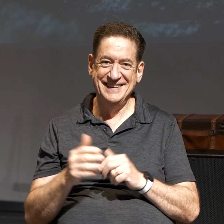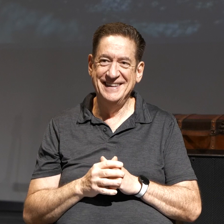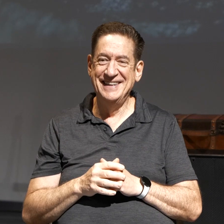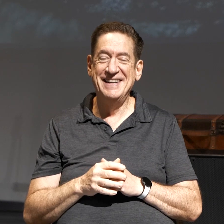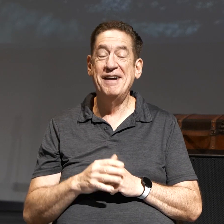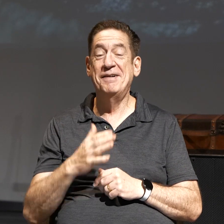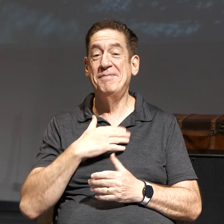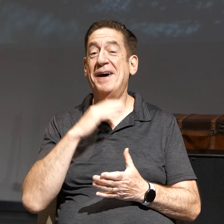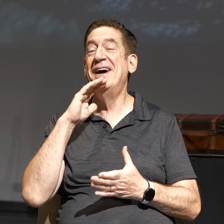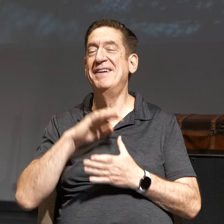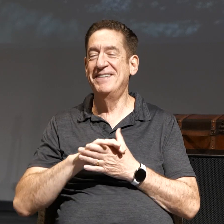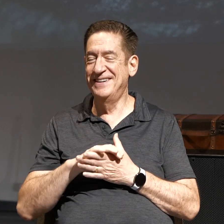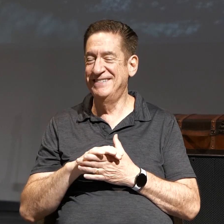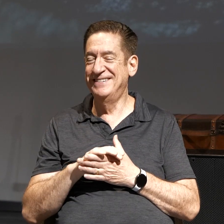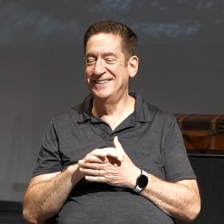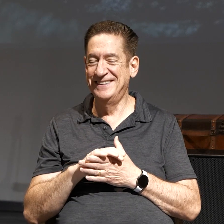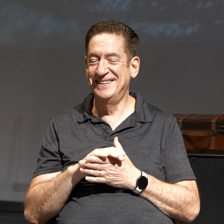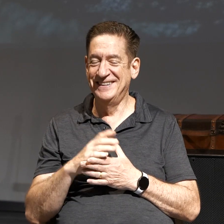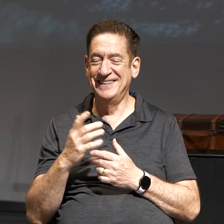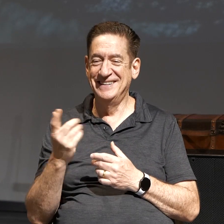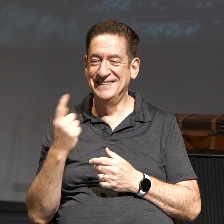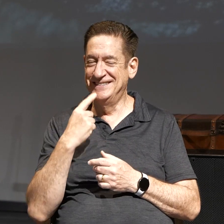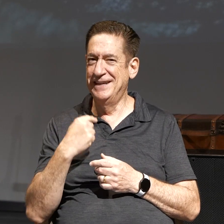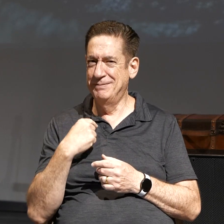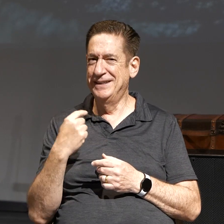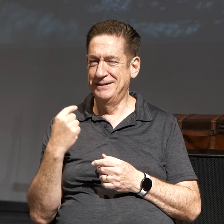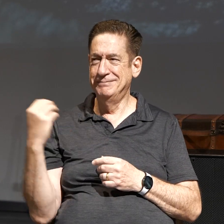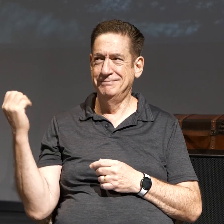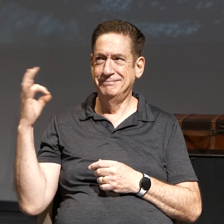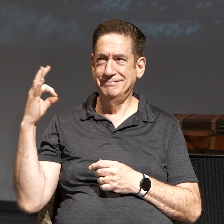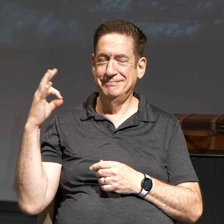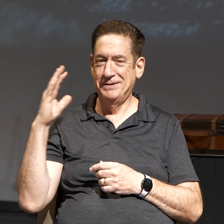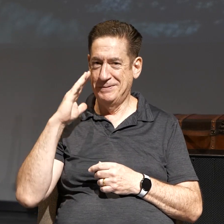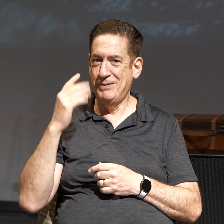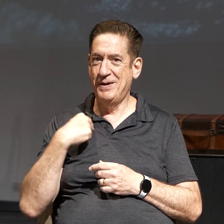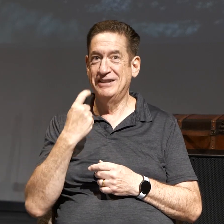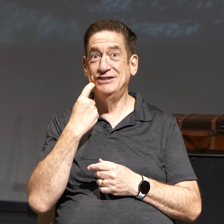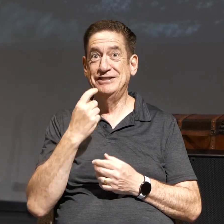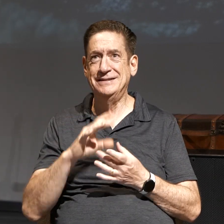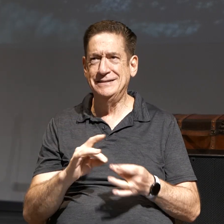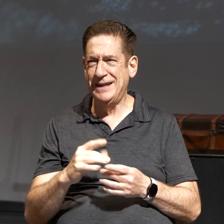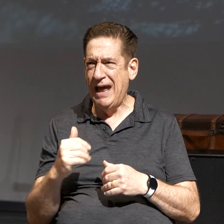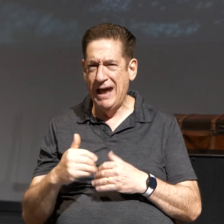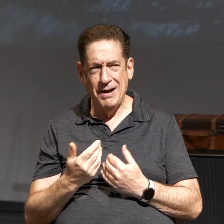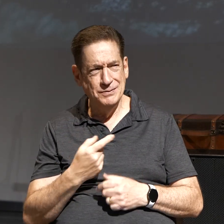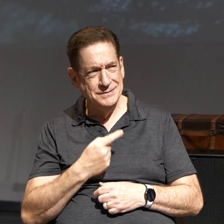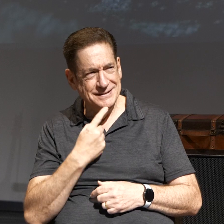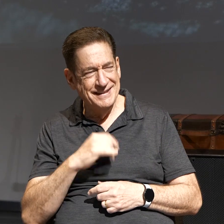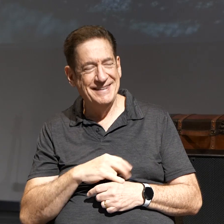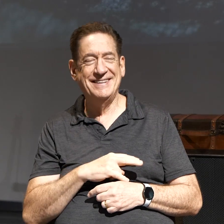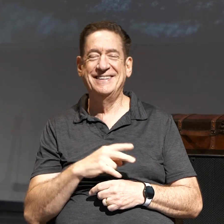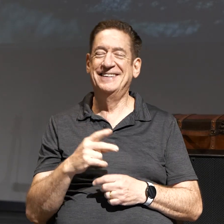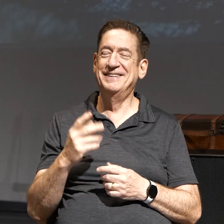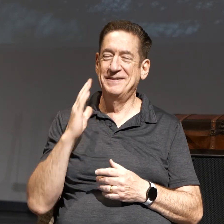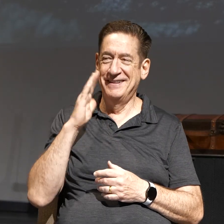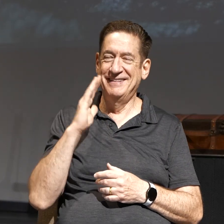My wife tells me… She's going to tell me about what I just said just right there, okay? You're going tell me things I don't want to… I don't want to hear.